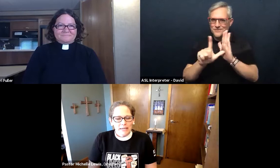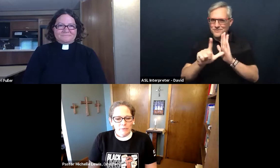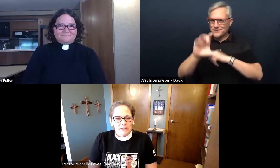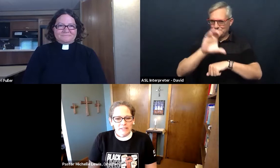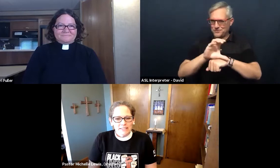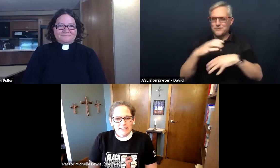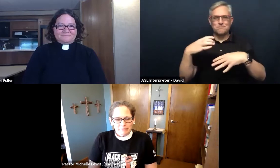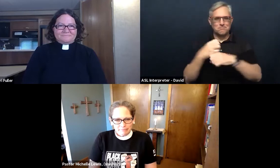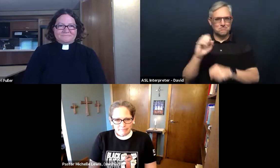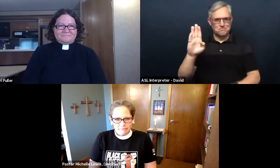with us.